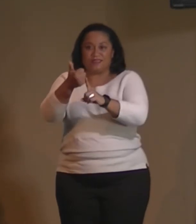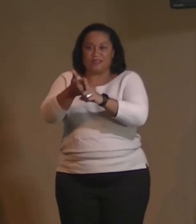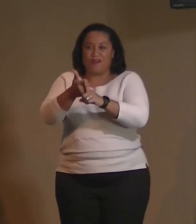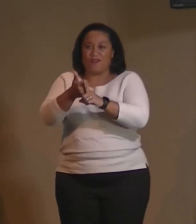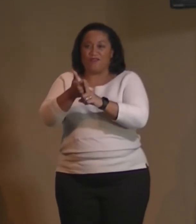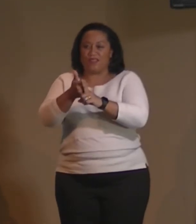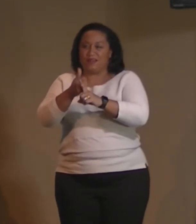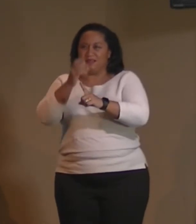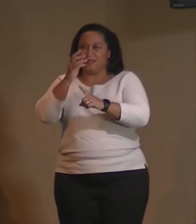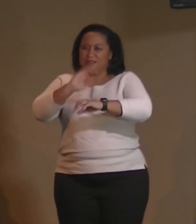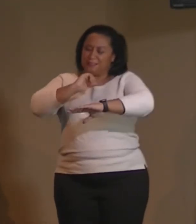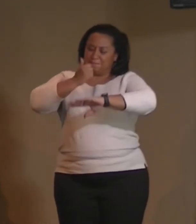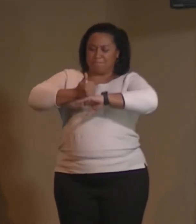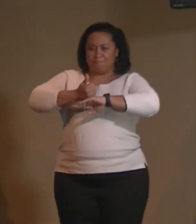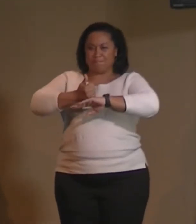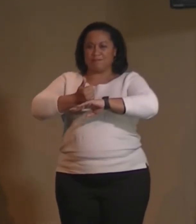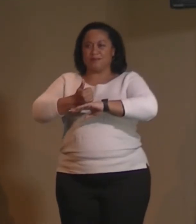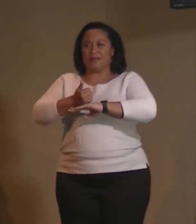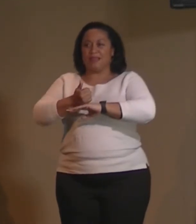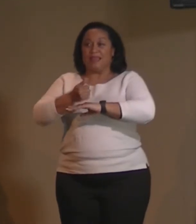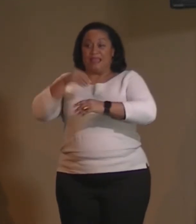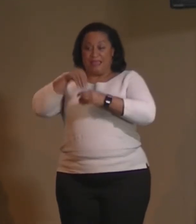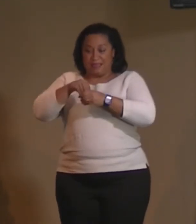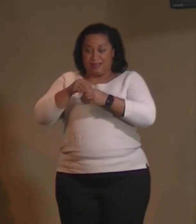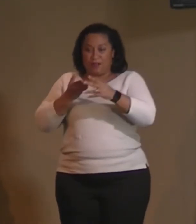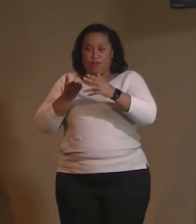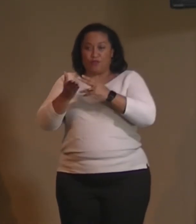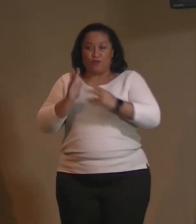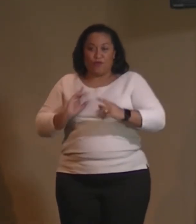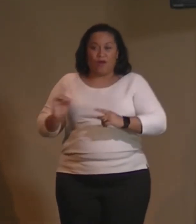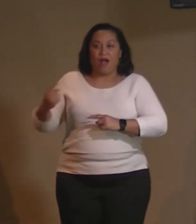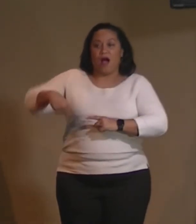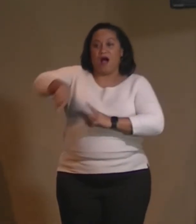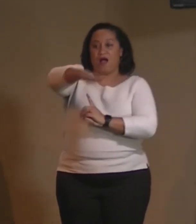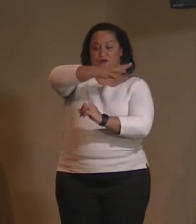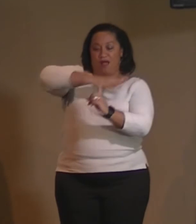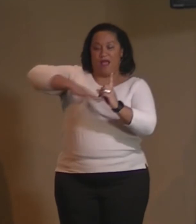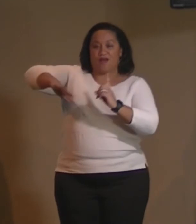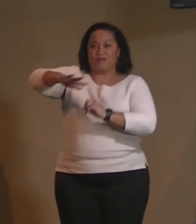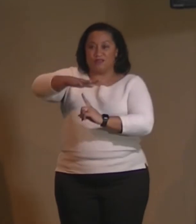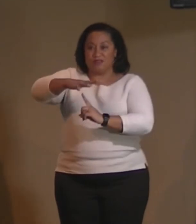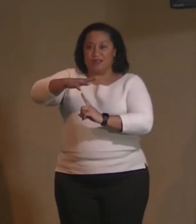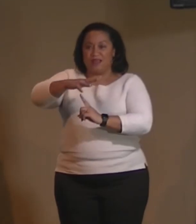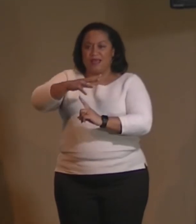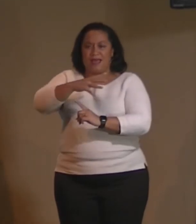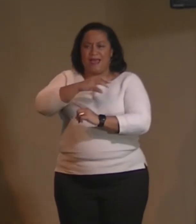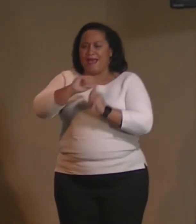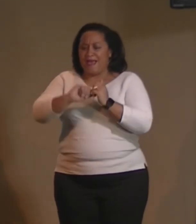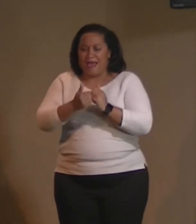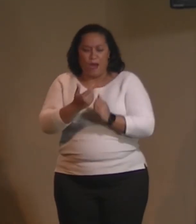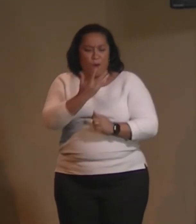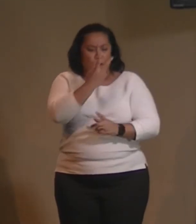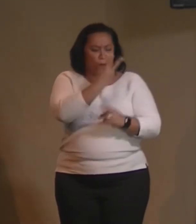in through and as us right now and that life is God's life both and not either or